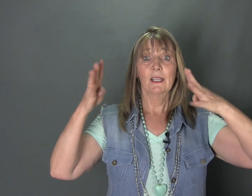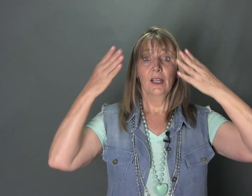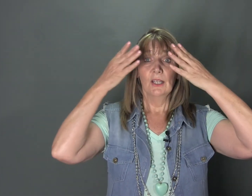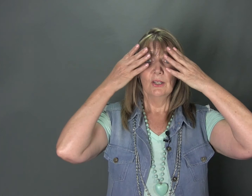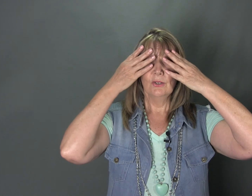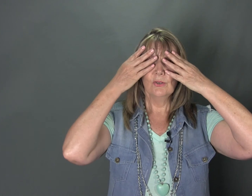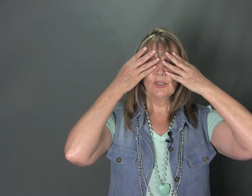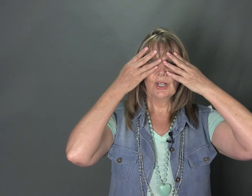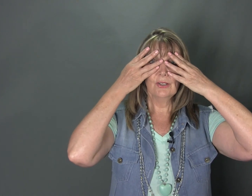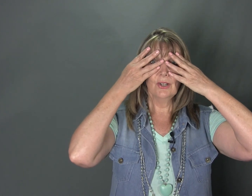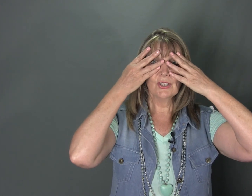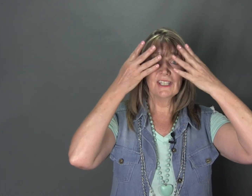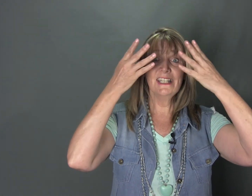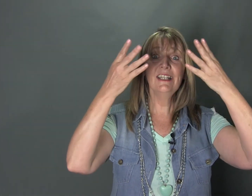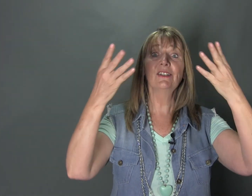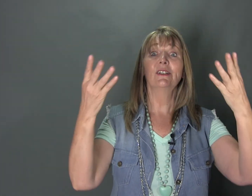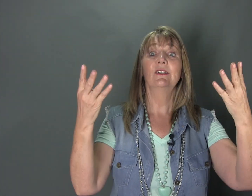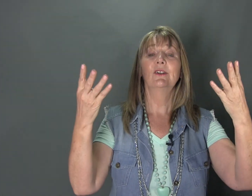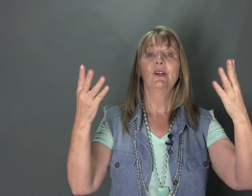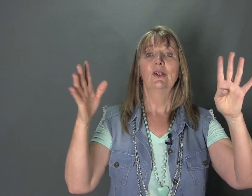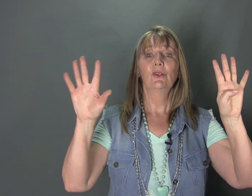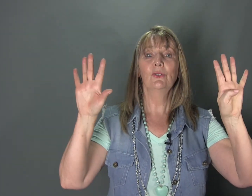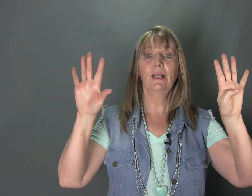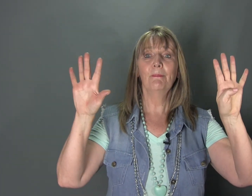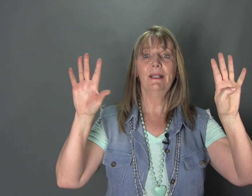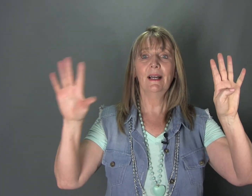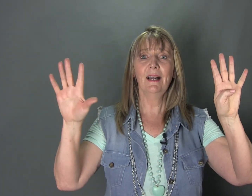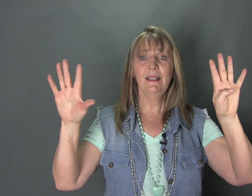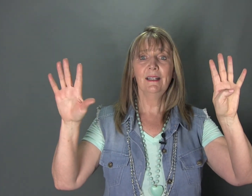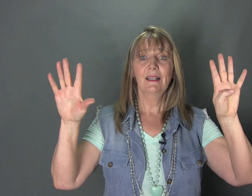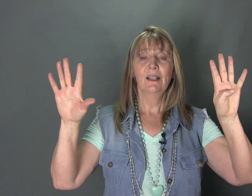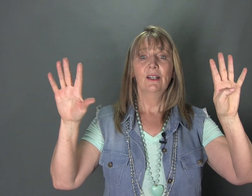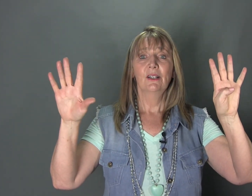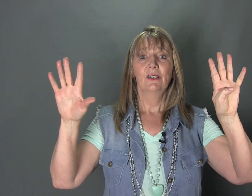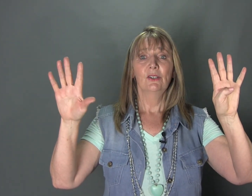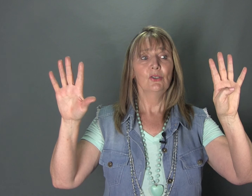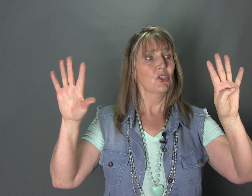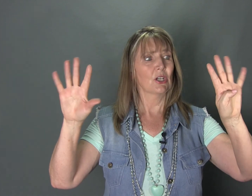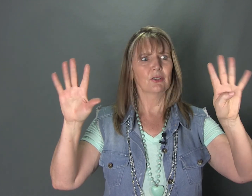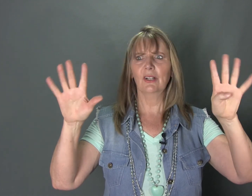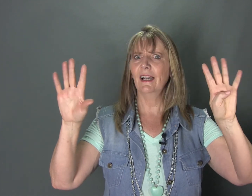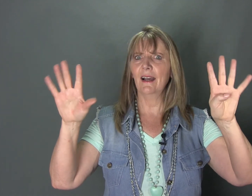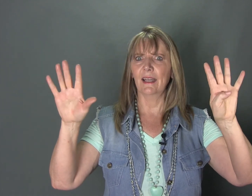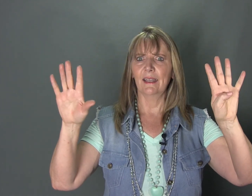you shall not steal. Rule number nine you shall not lie.